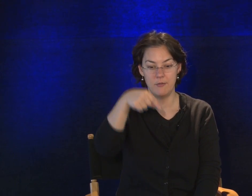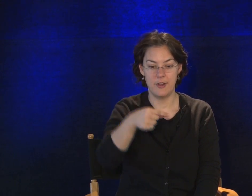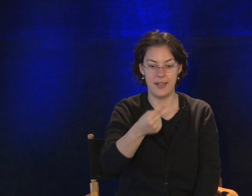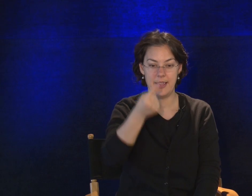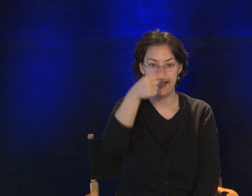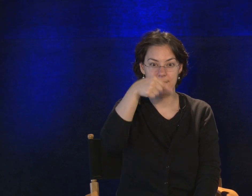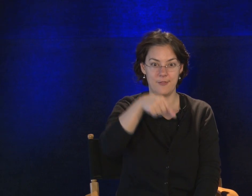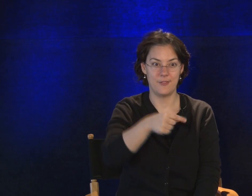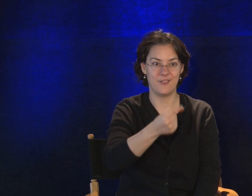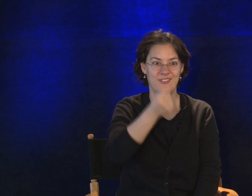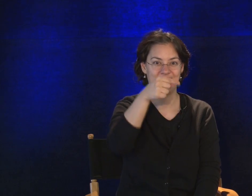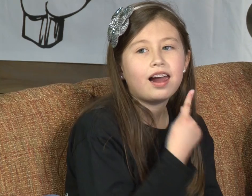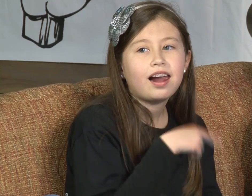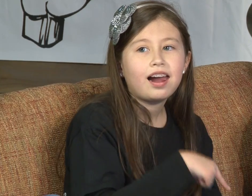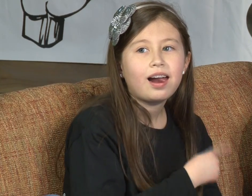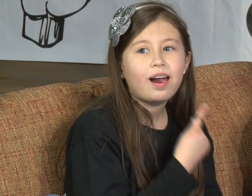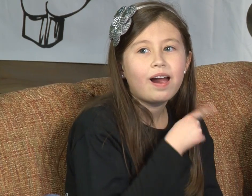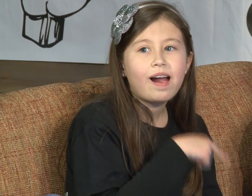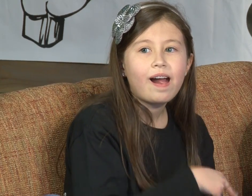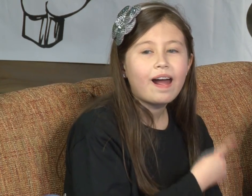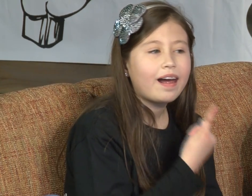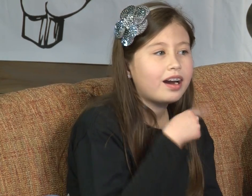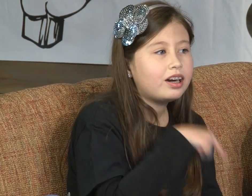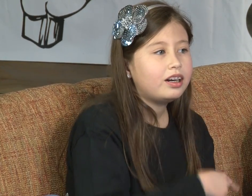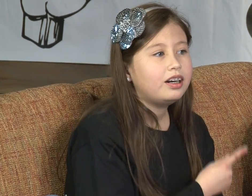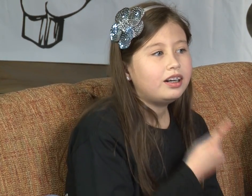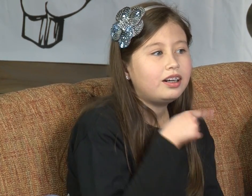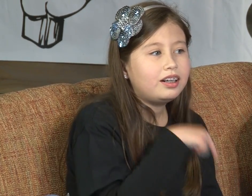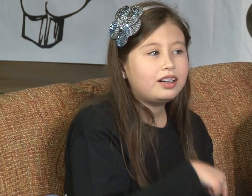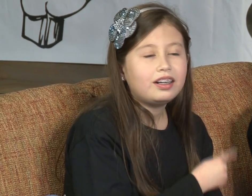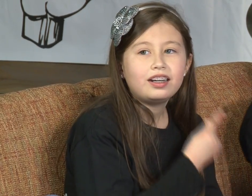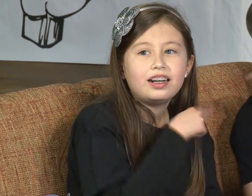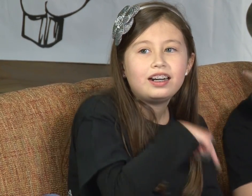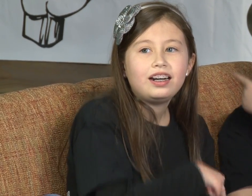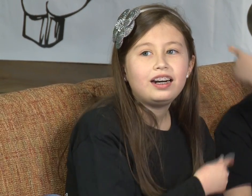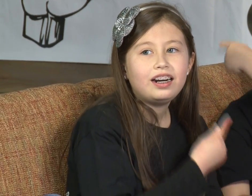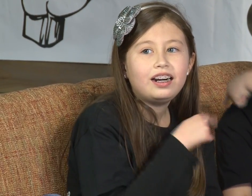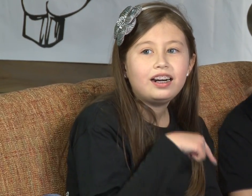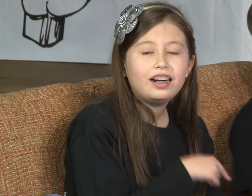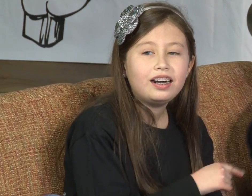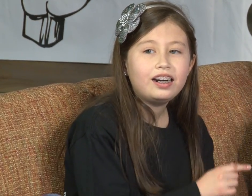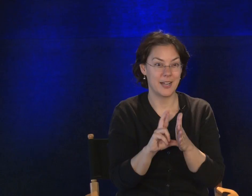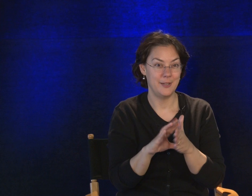wave. Gallatin. Good. Let's review. You ready?